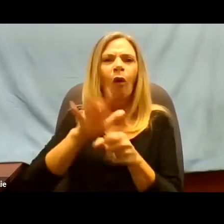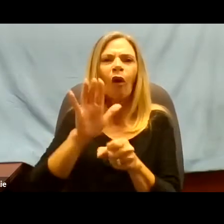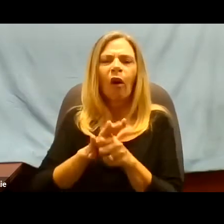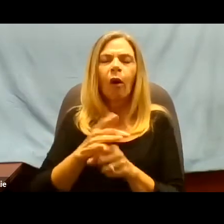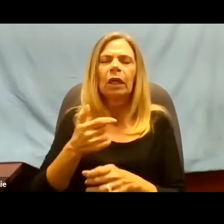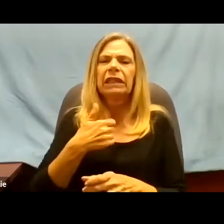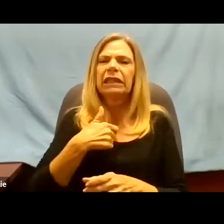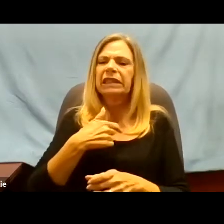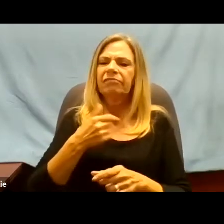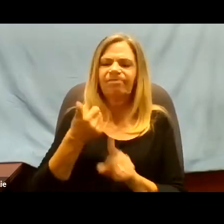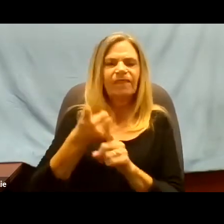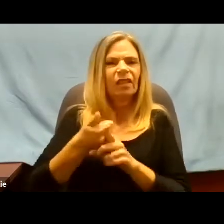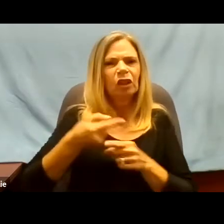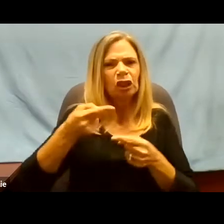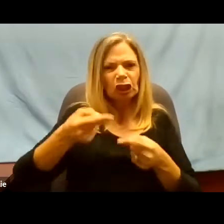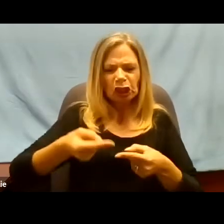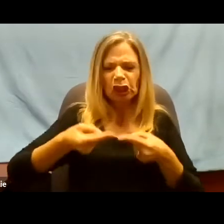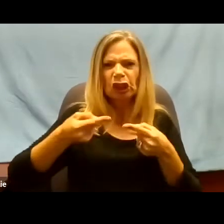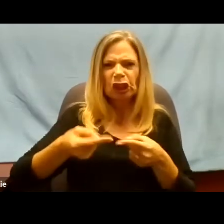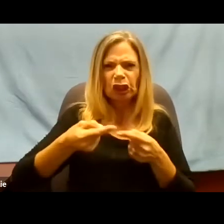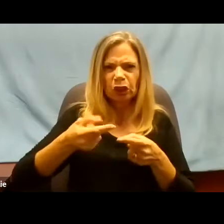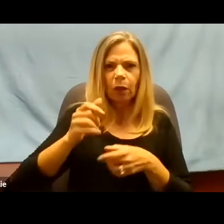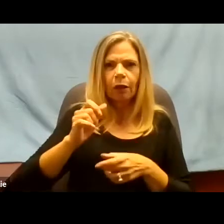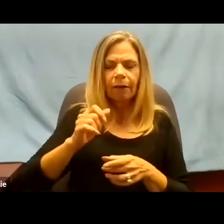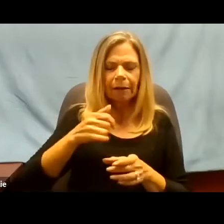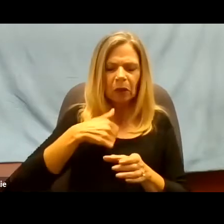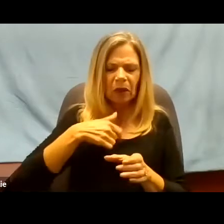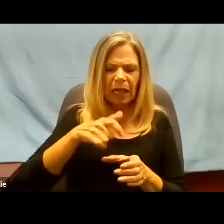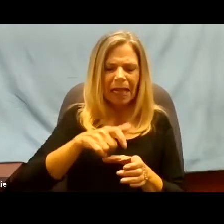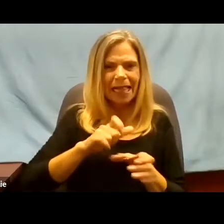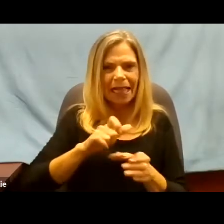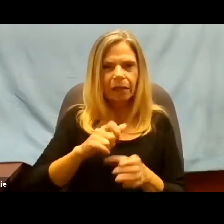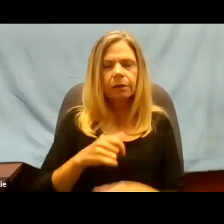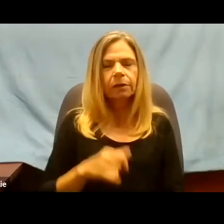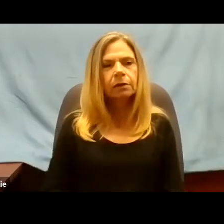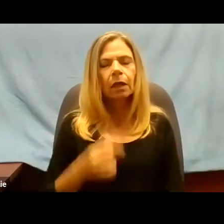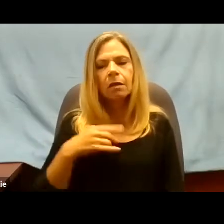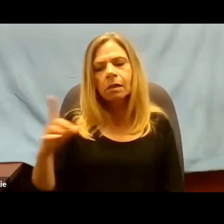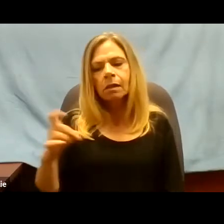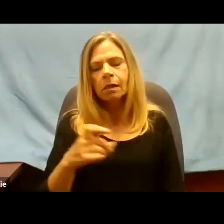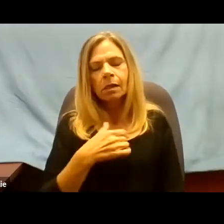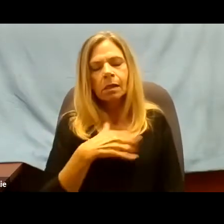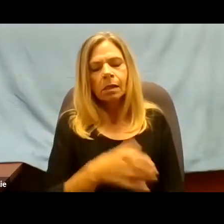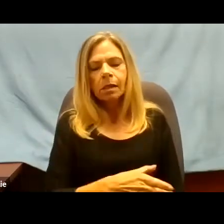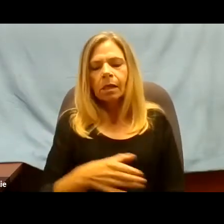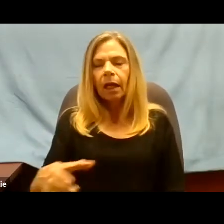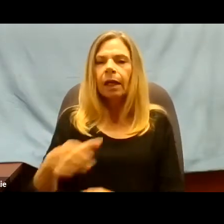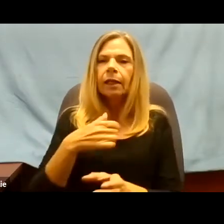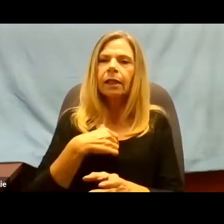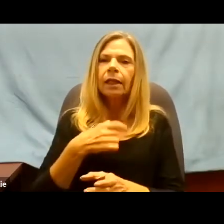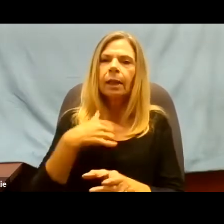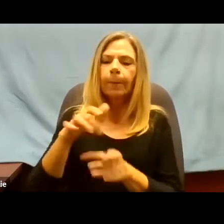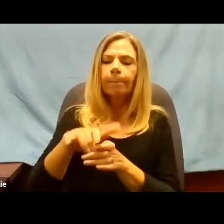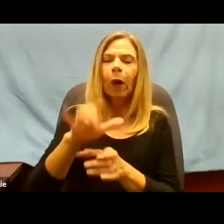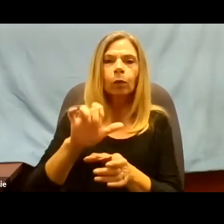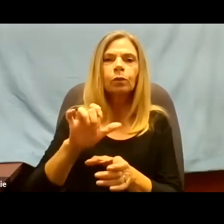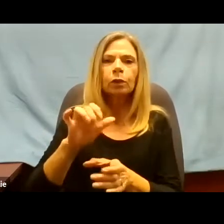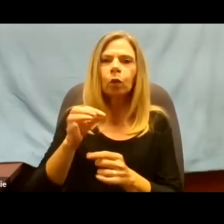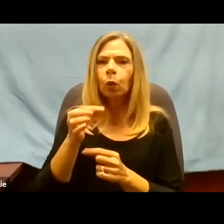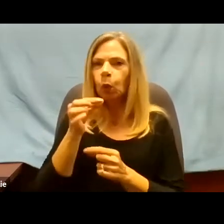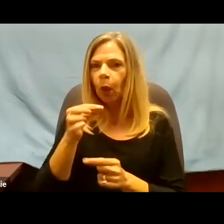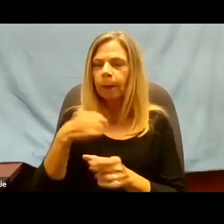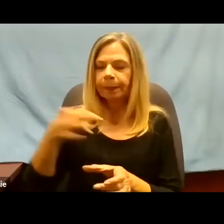I, I, I took it away from him and I took a straw and put it in. I said, let me help you. And I put this, I put, gave it back to him.